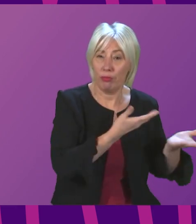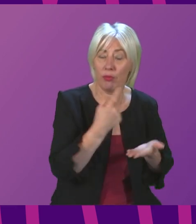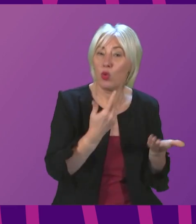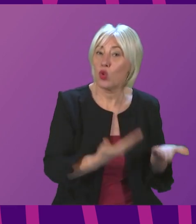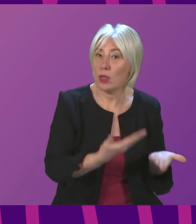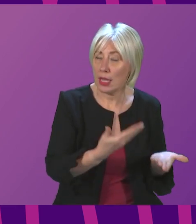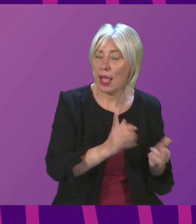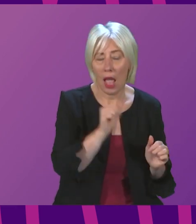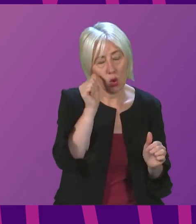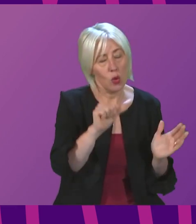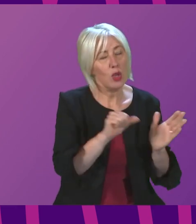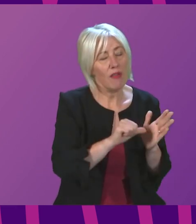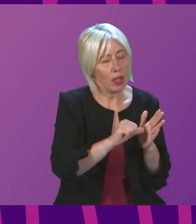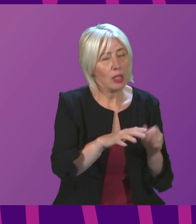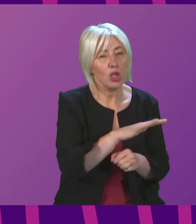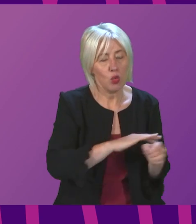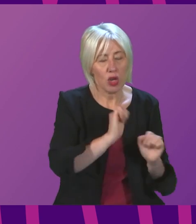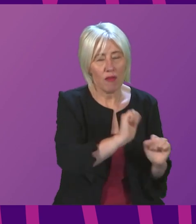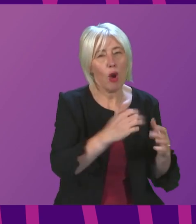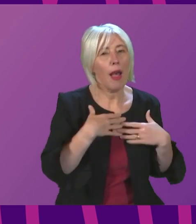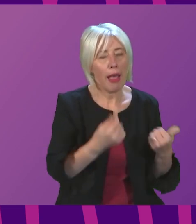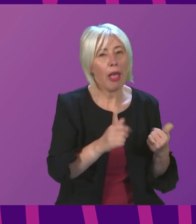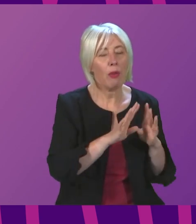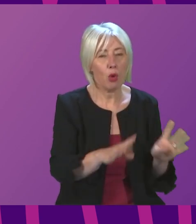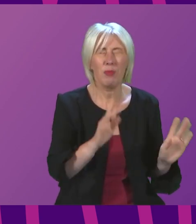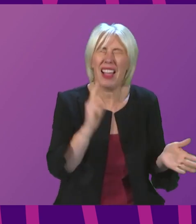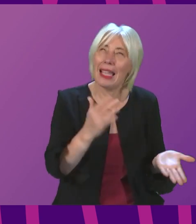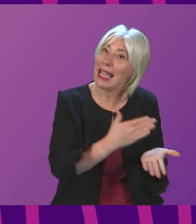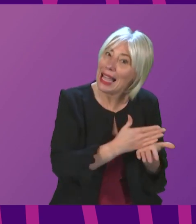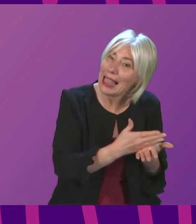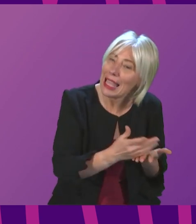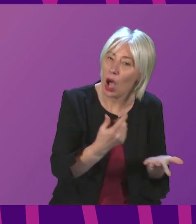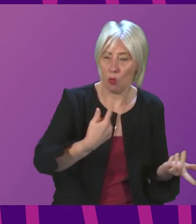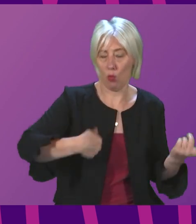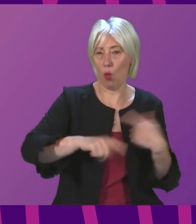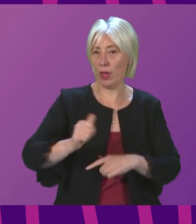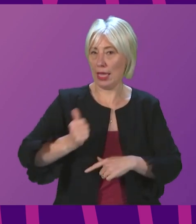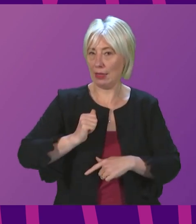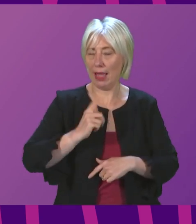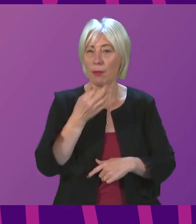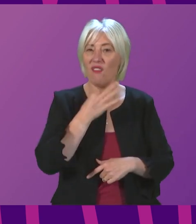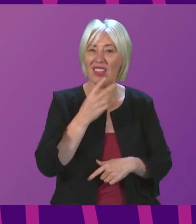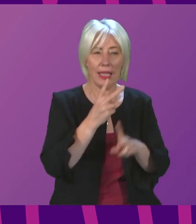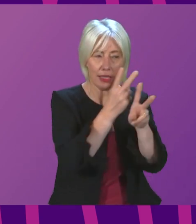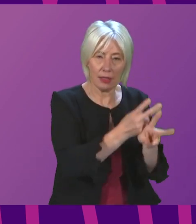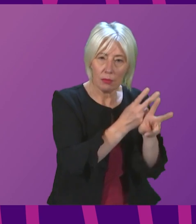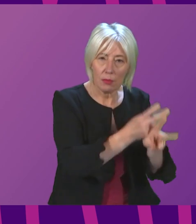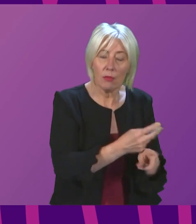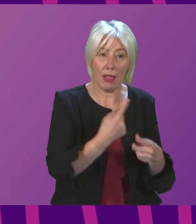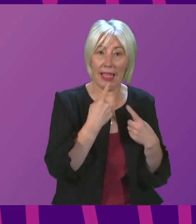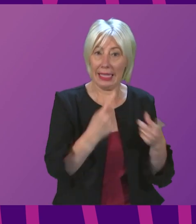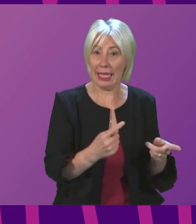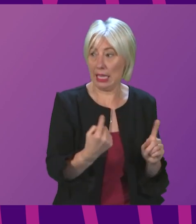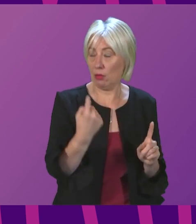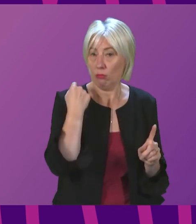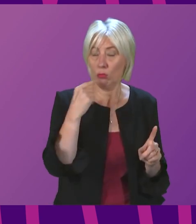are exceptionally difficult circumstances for health boards, but we have been very clear what our expectations around visiting Ayrshire and these are as I set out